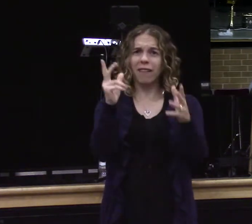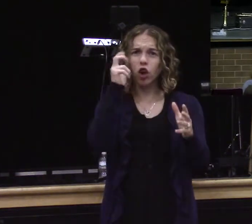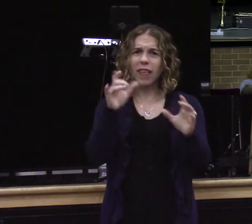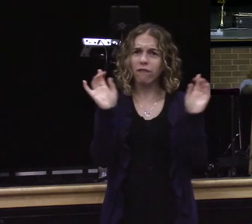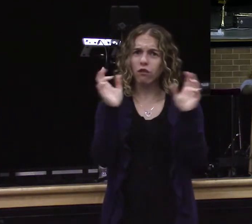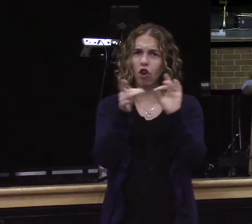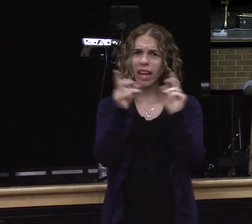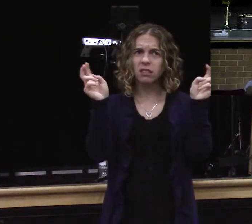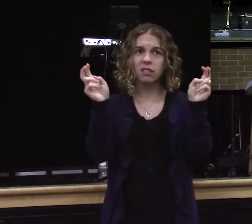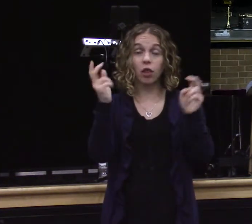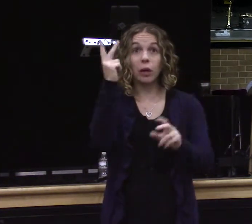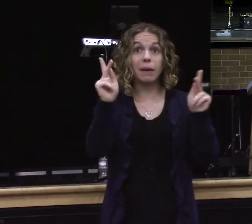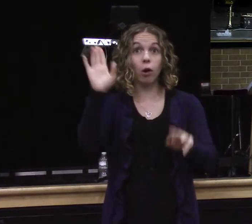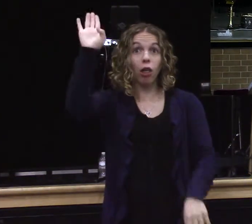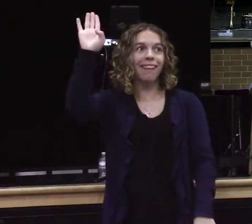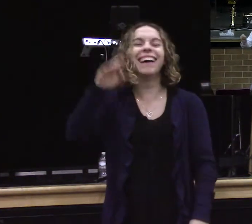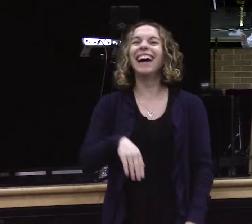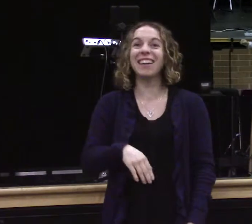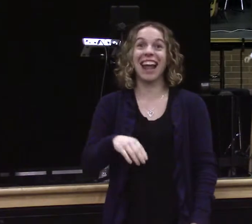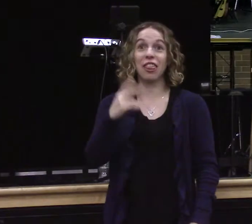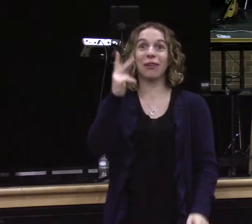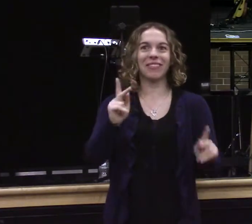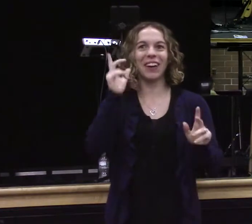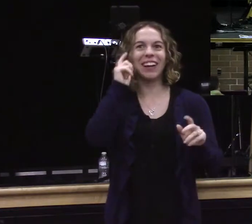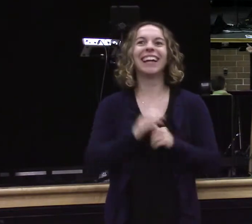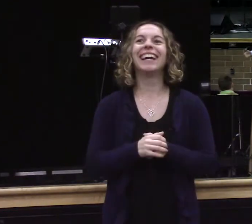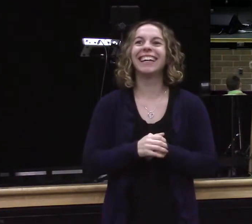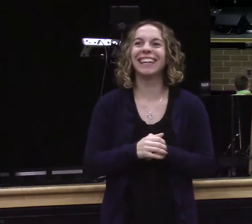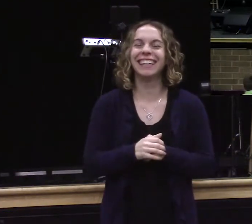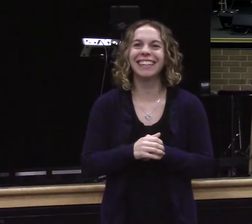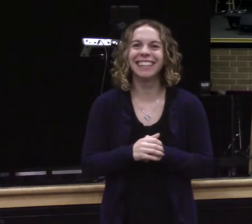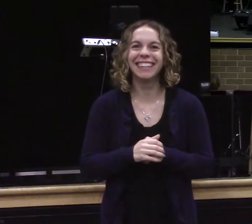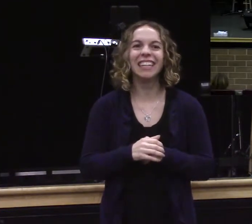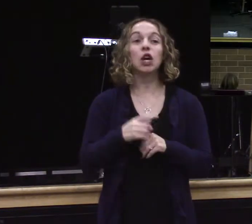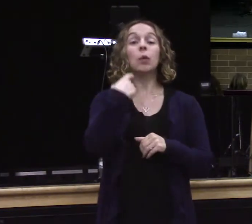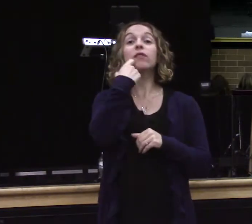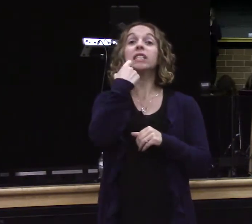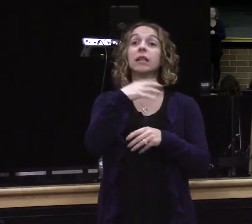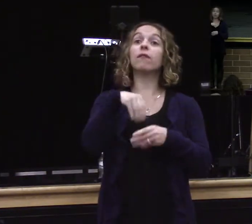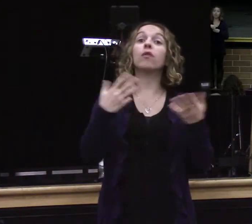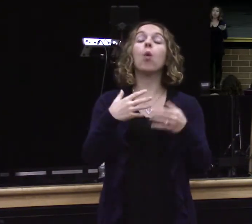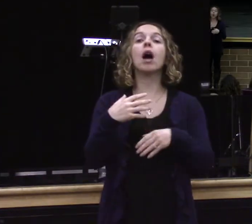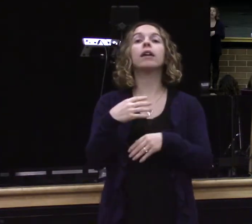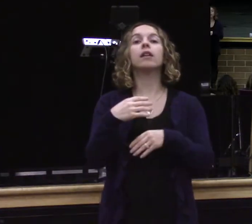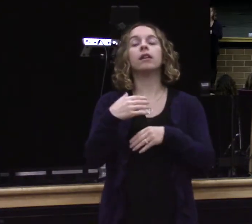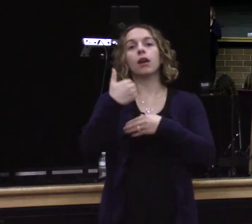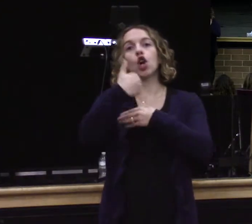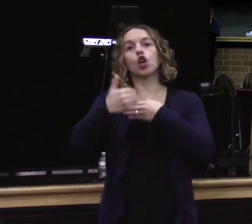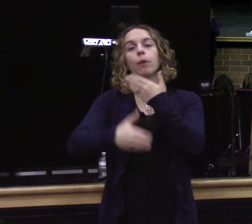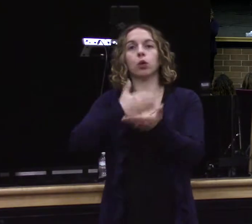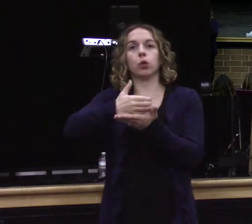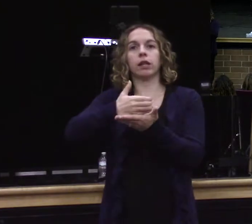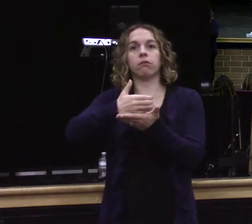Nobody? Three of you, okay. The finished work of Christ. We just participated in communion. Communion is a celebration